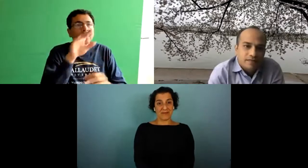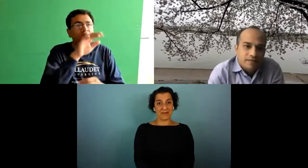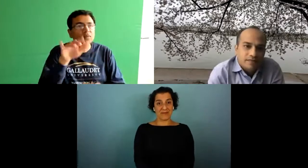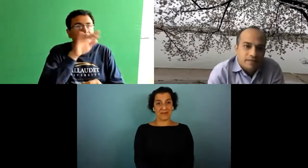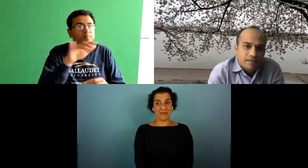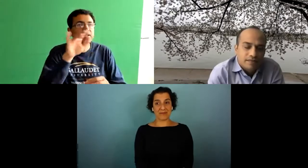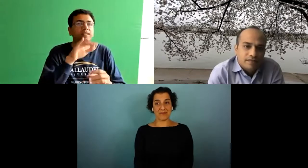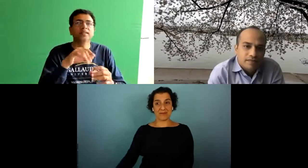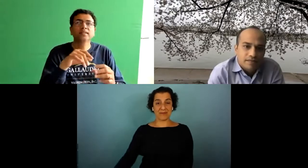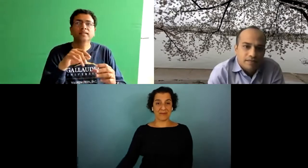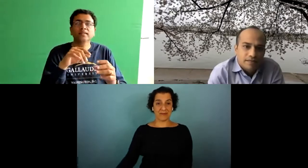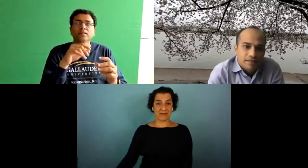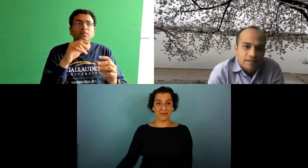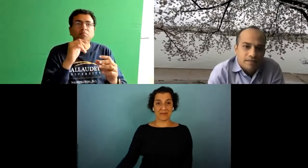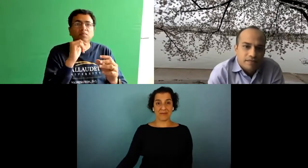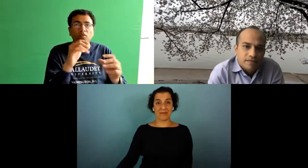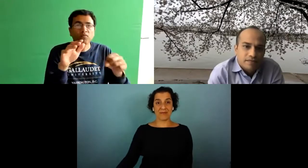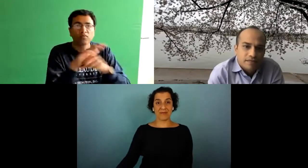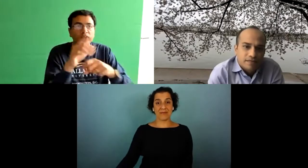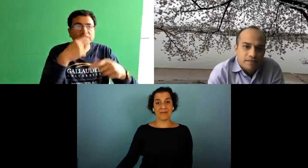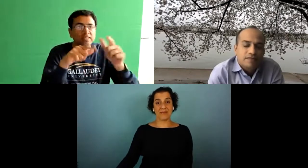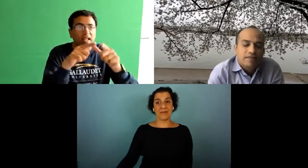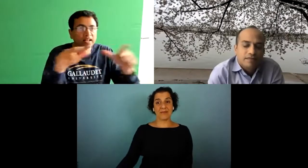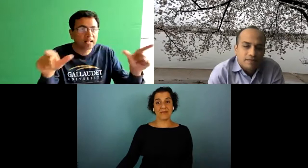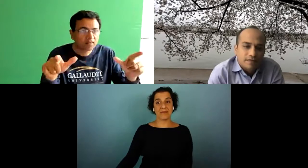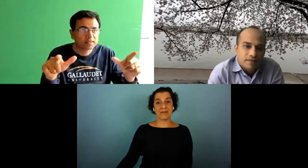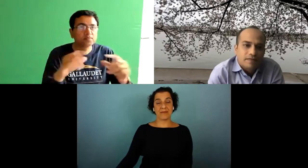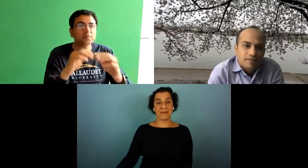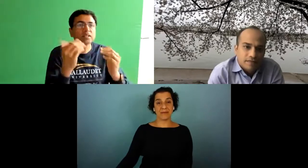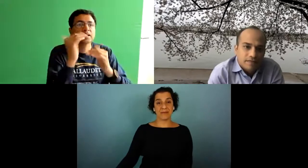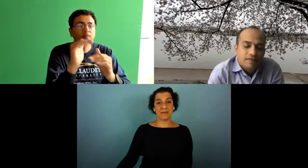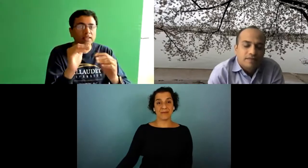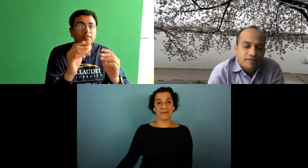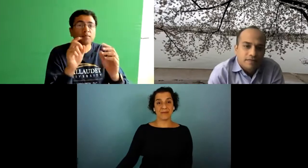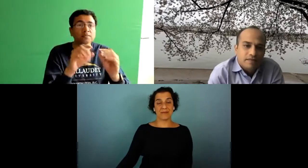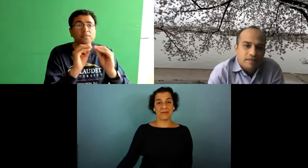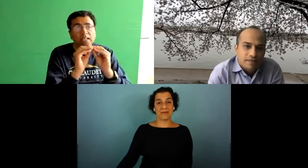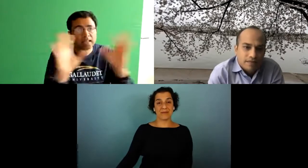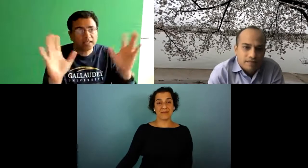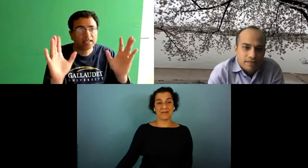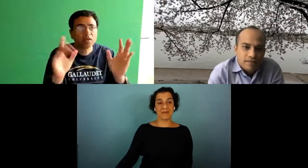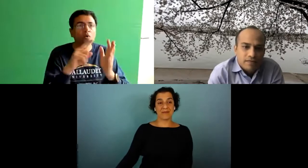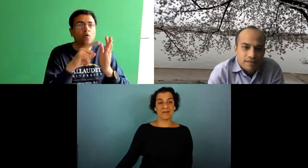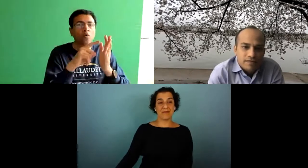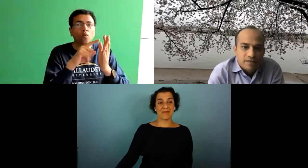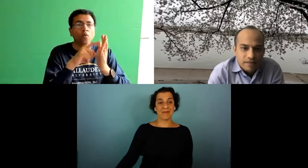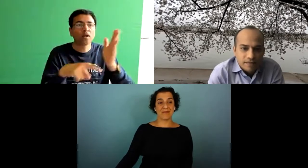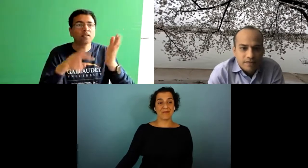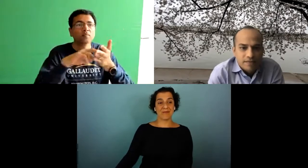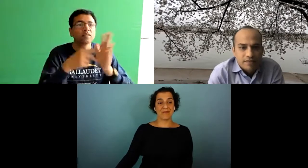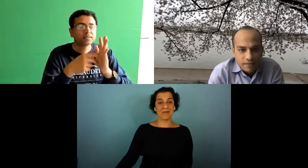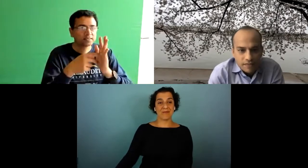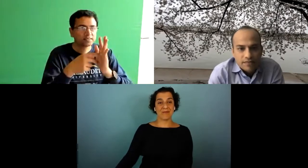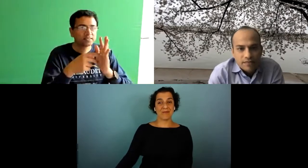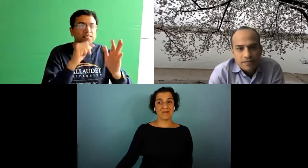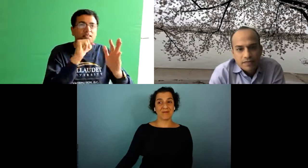if you want to include like finger spelling um anything where you're using an incomplete version of sign language